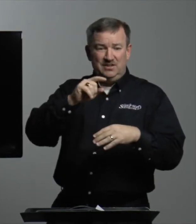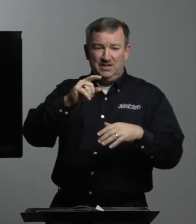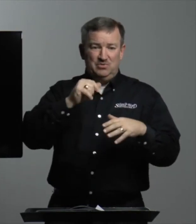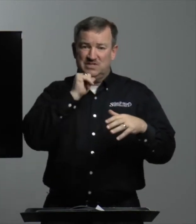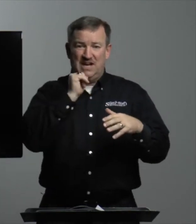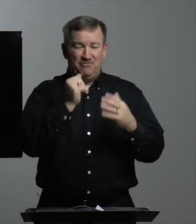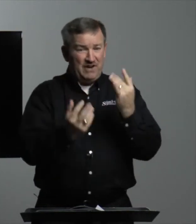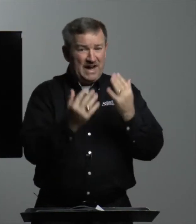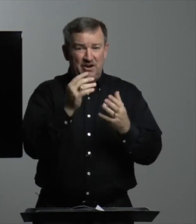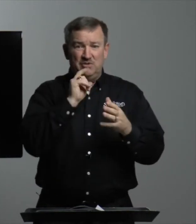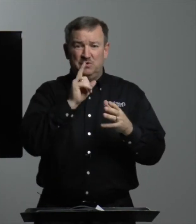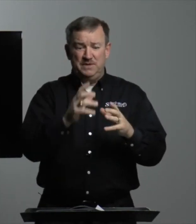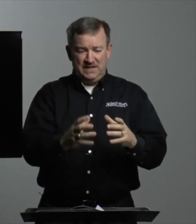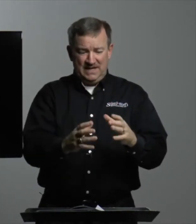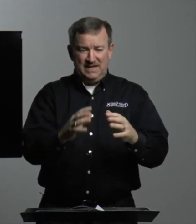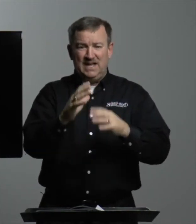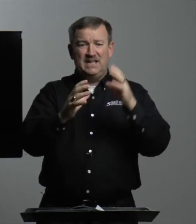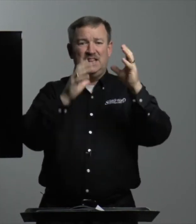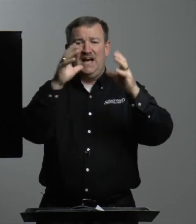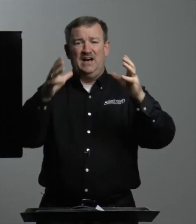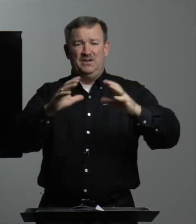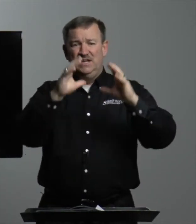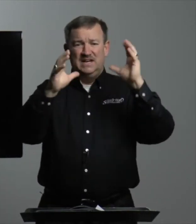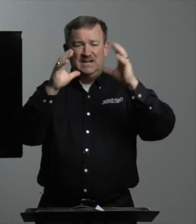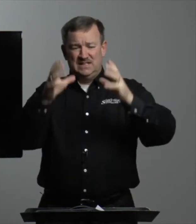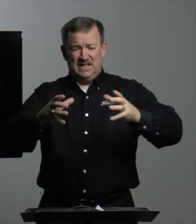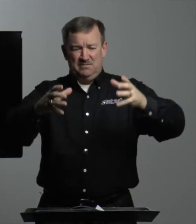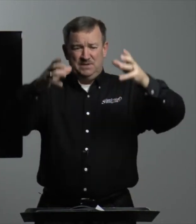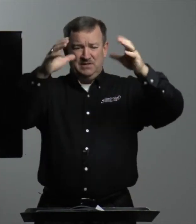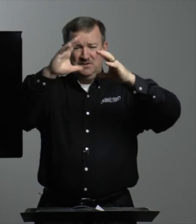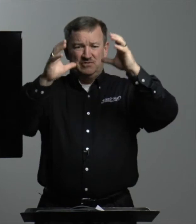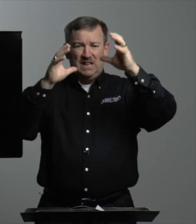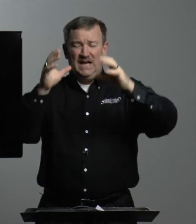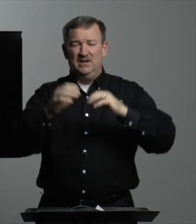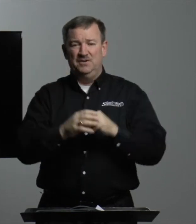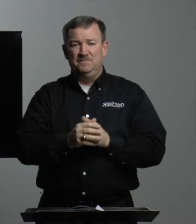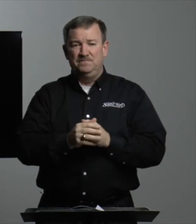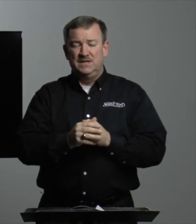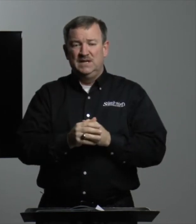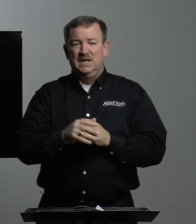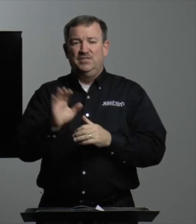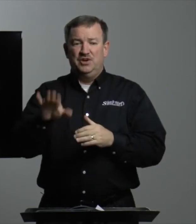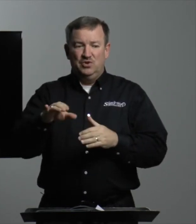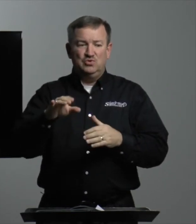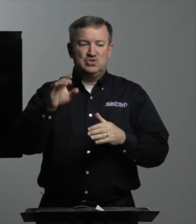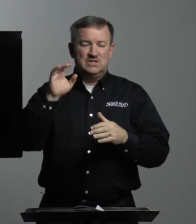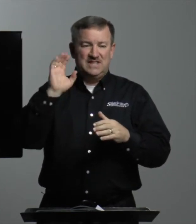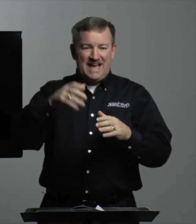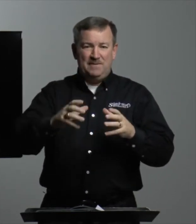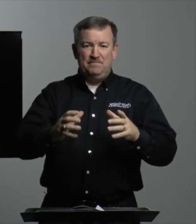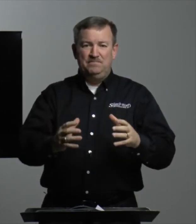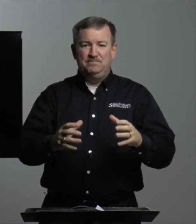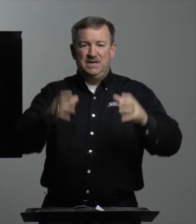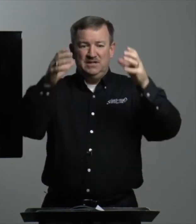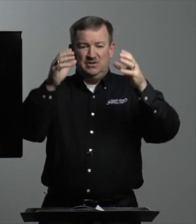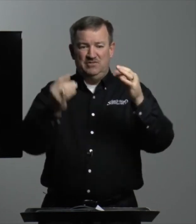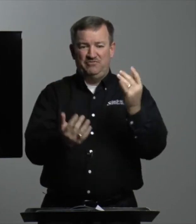it was not fire. It would be a cloud, a pillar of cloud. Those, that pillar of